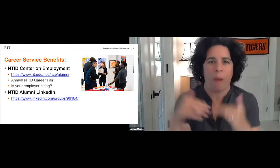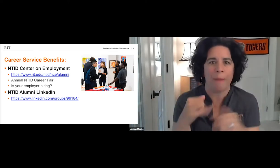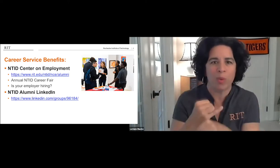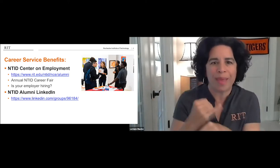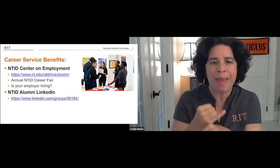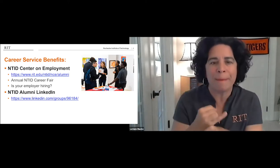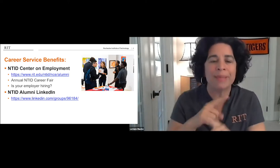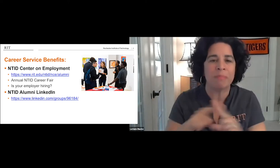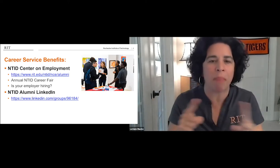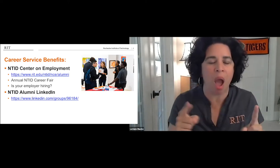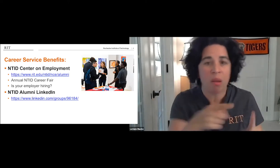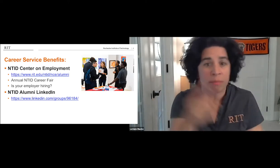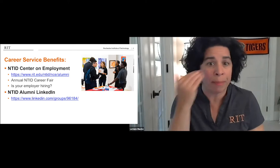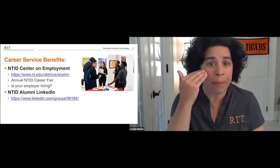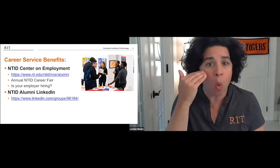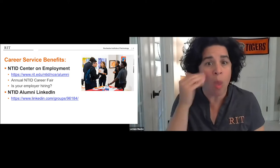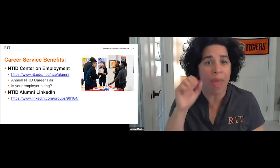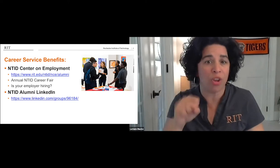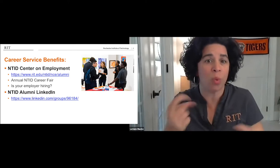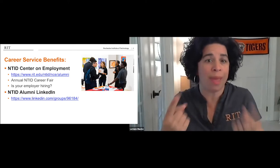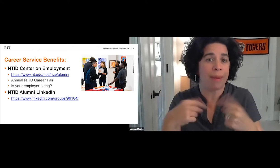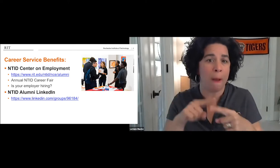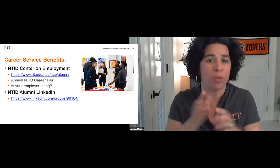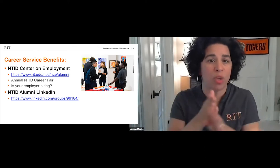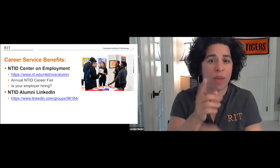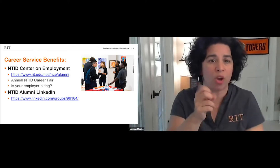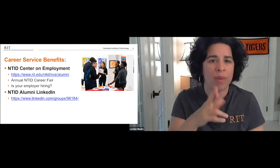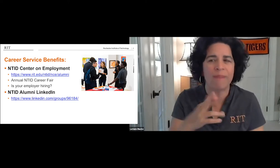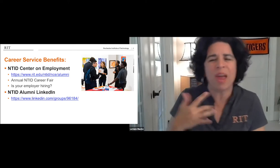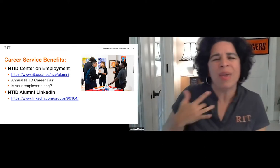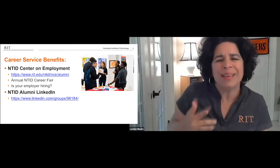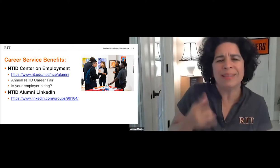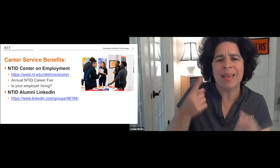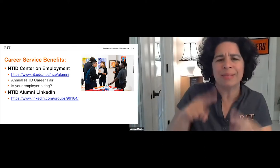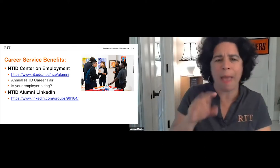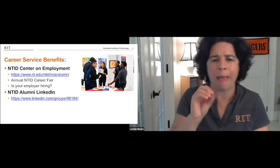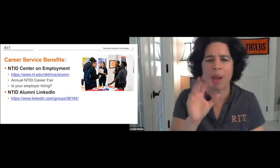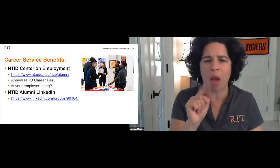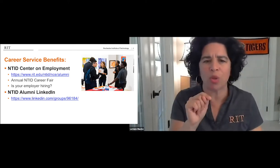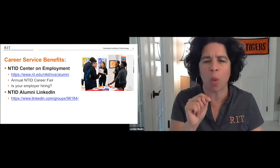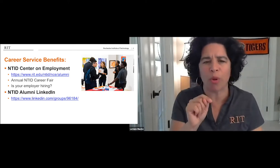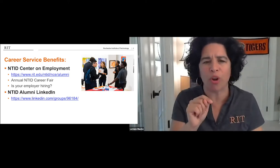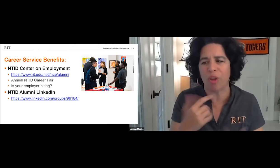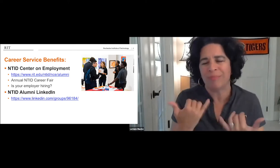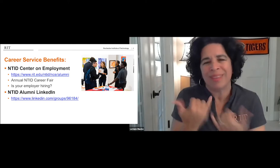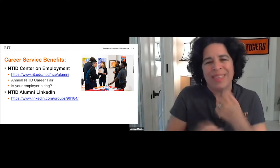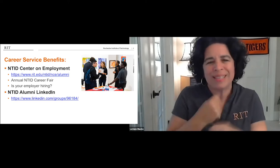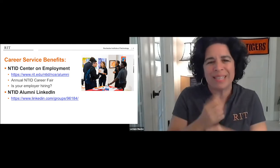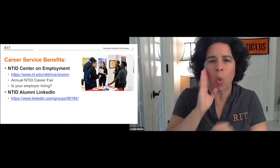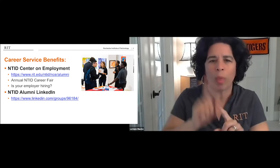Of course, you typically have to be local in order to come to campus. But I want you all to know that you are welcome at that career fair.